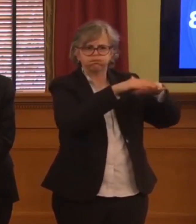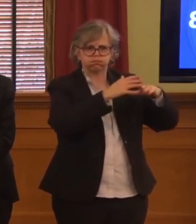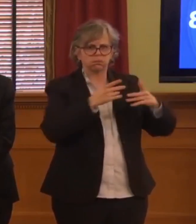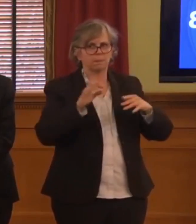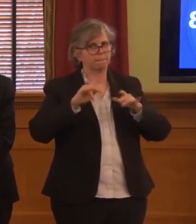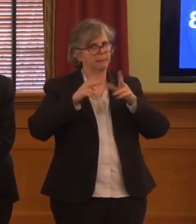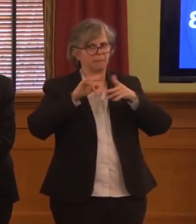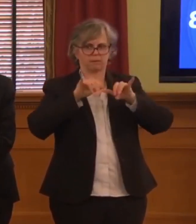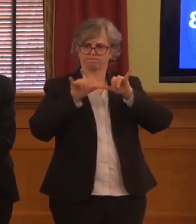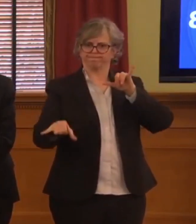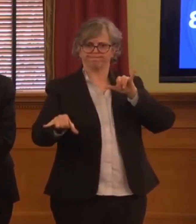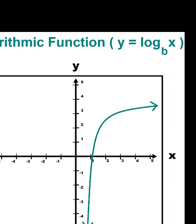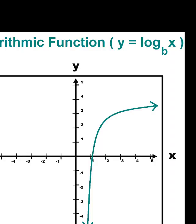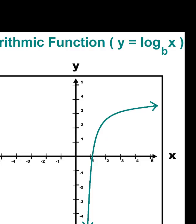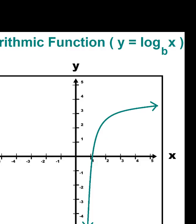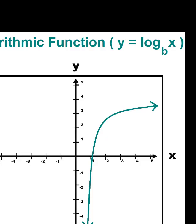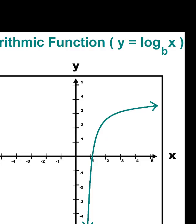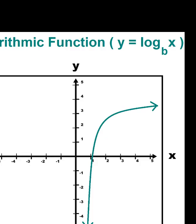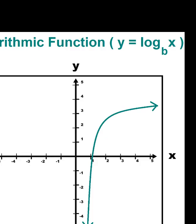a key clue to this.